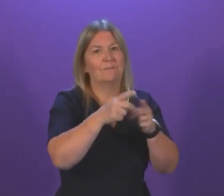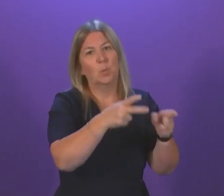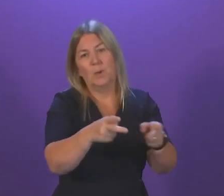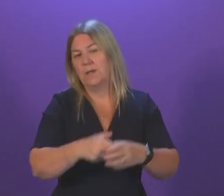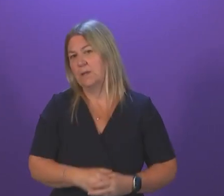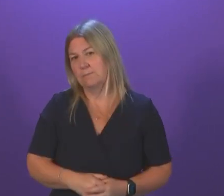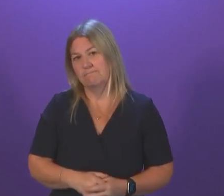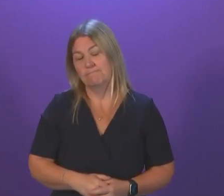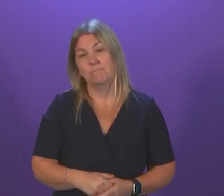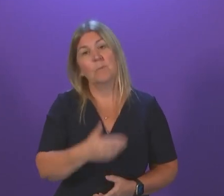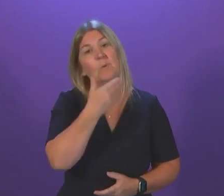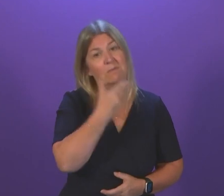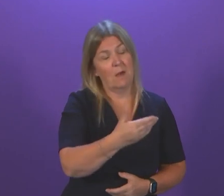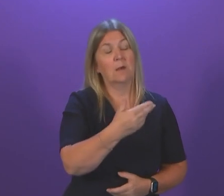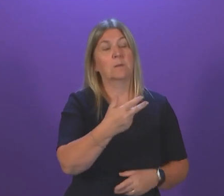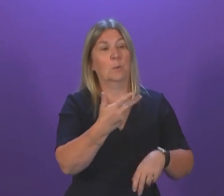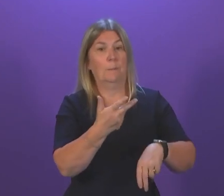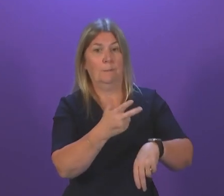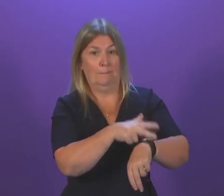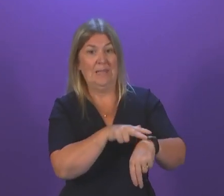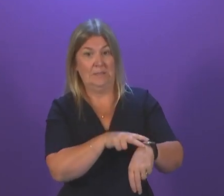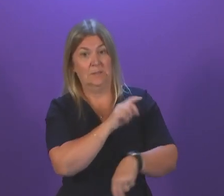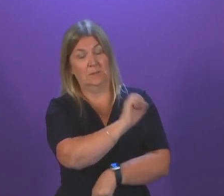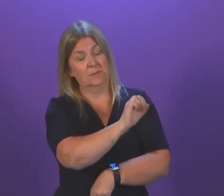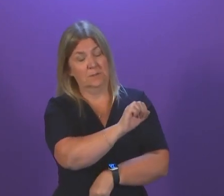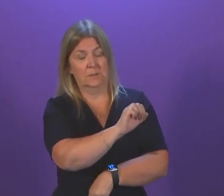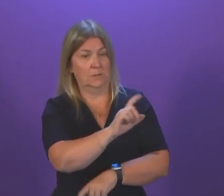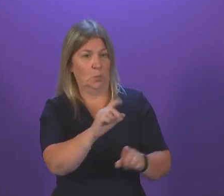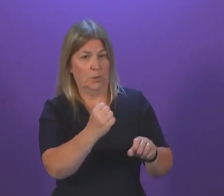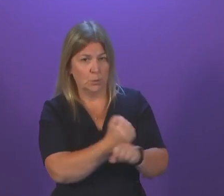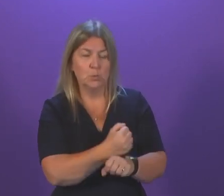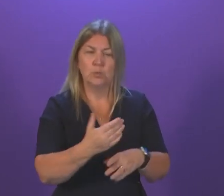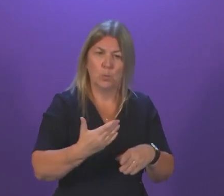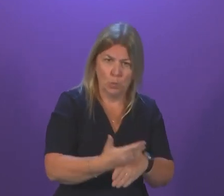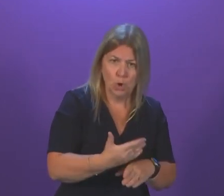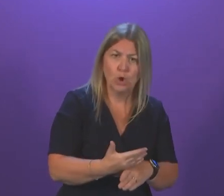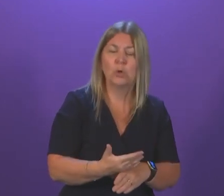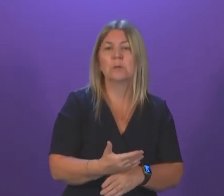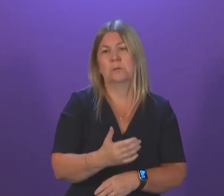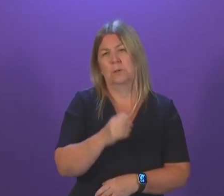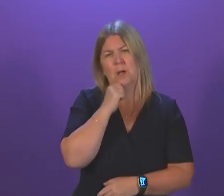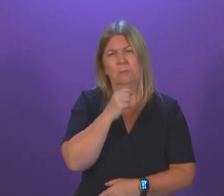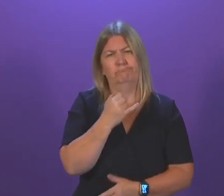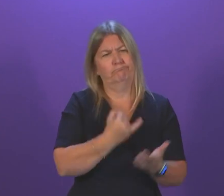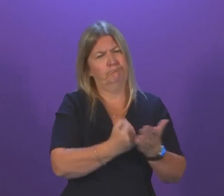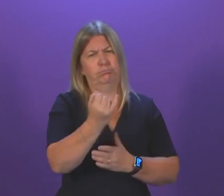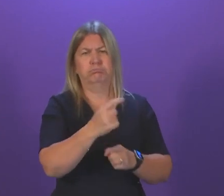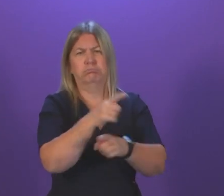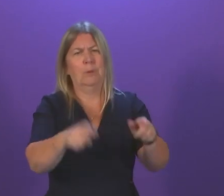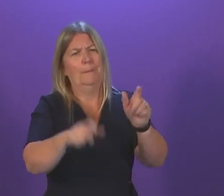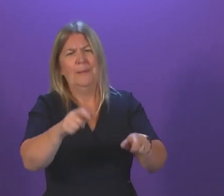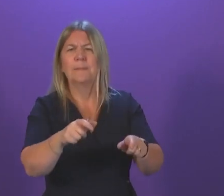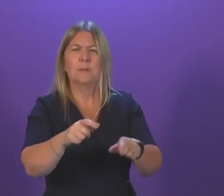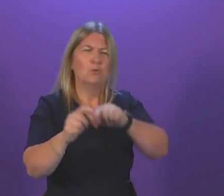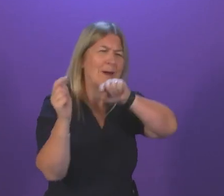where I started by thanking the police for what they do and also condemning in the strongest possible terms anybody who chooses to abuse or